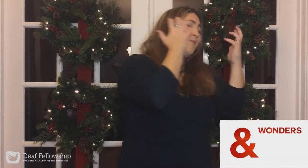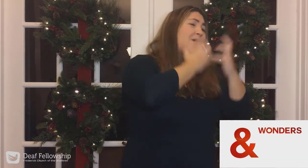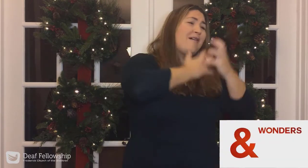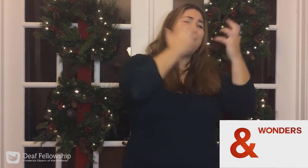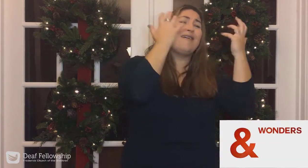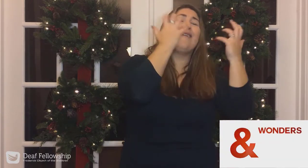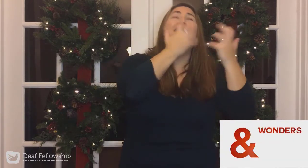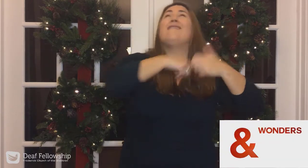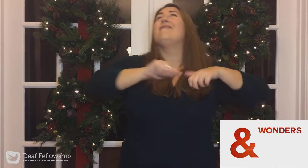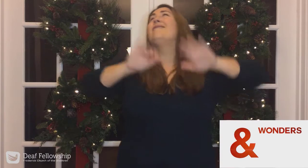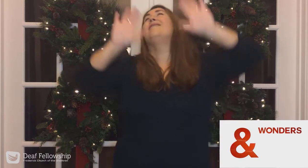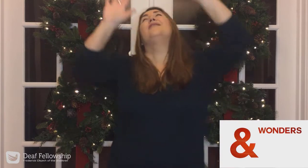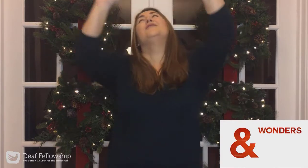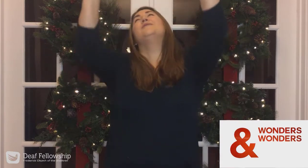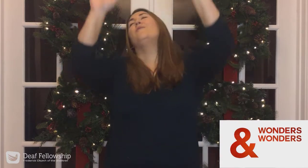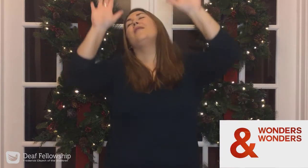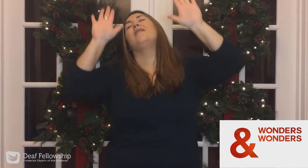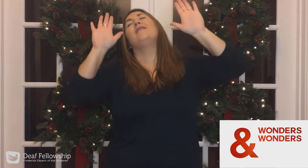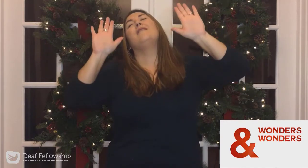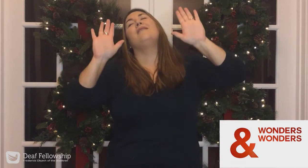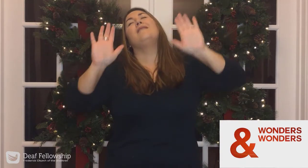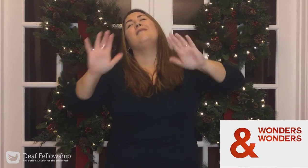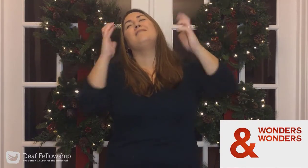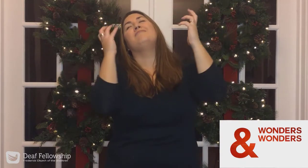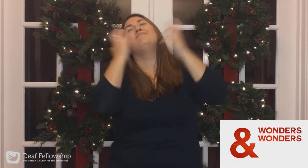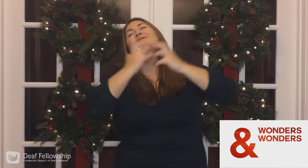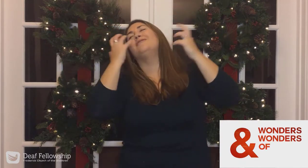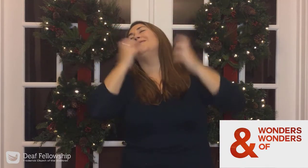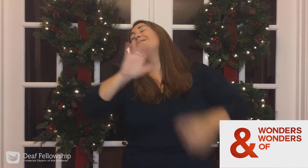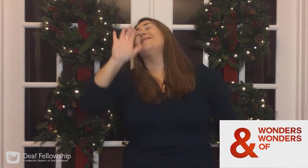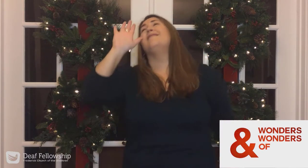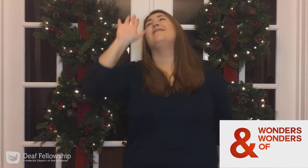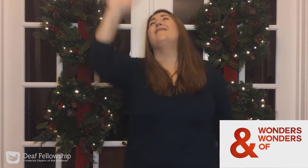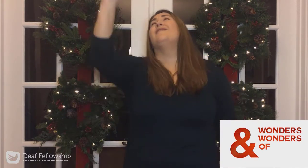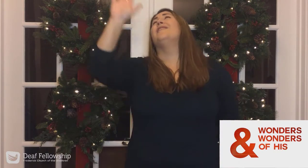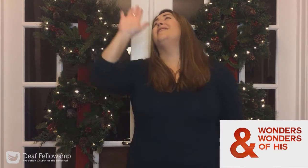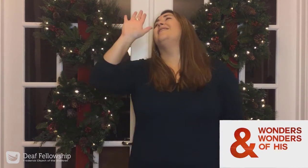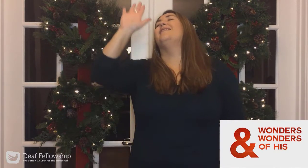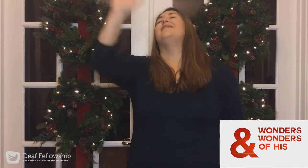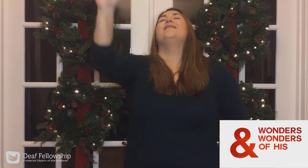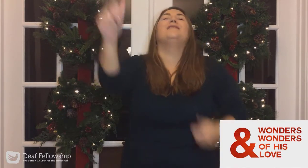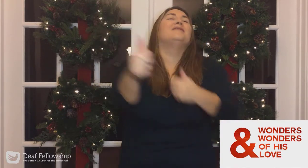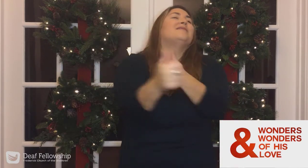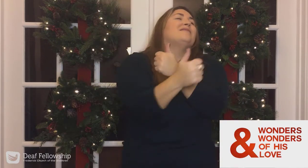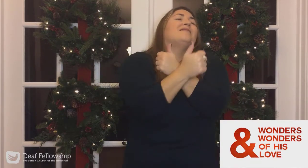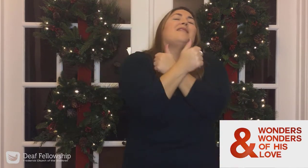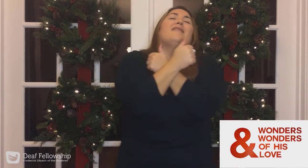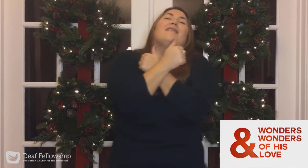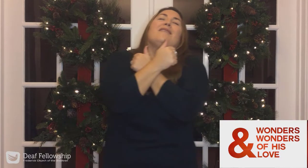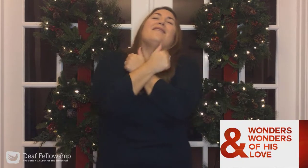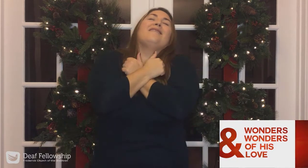wonders of his of his love.